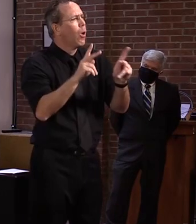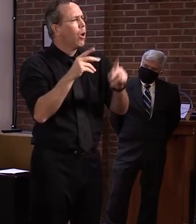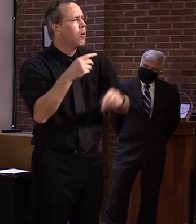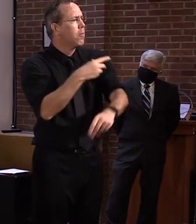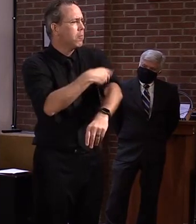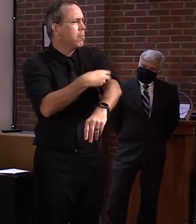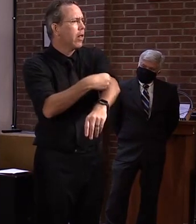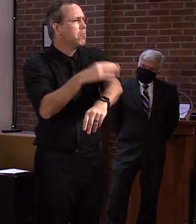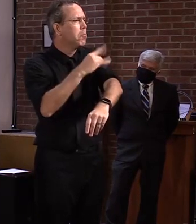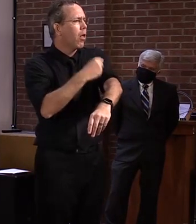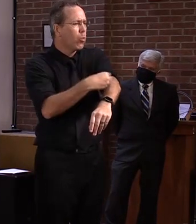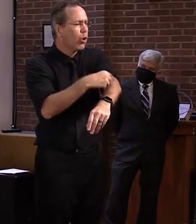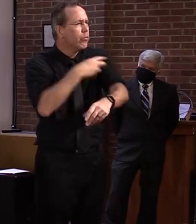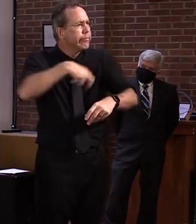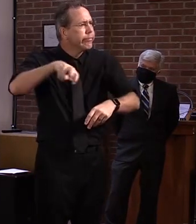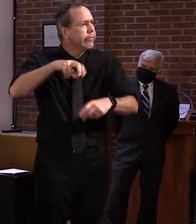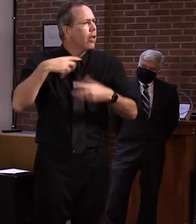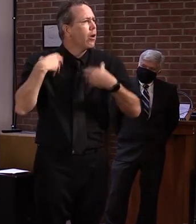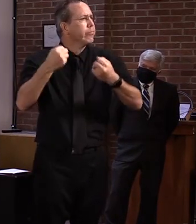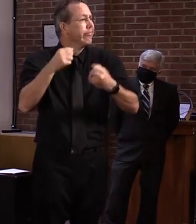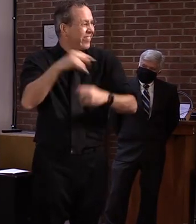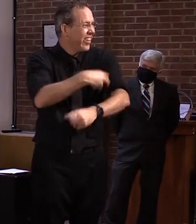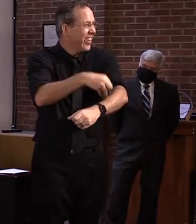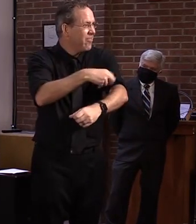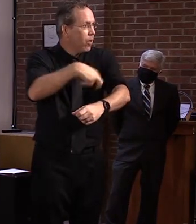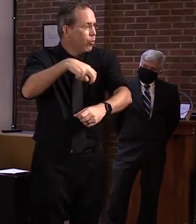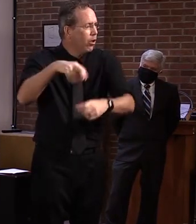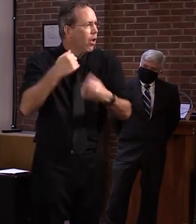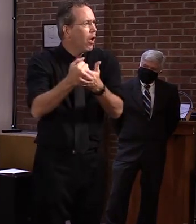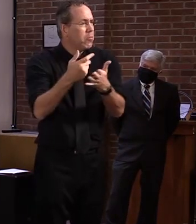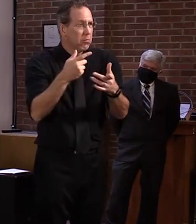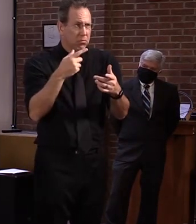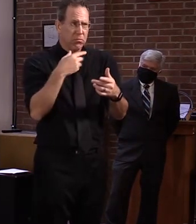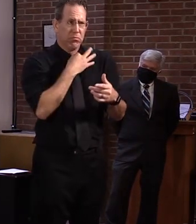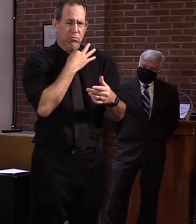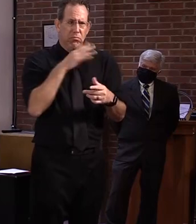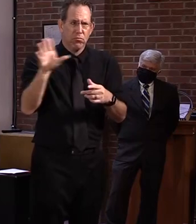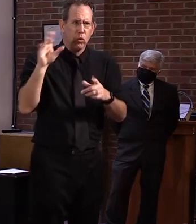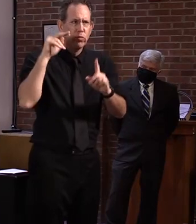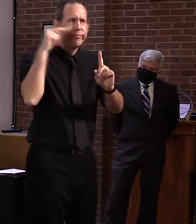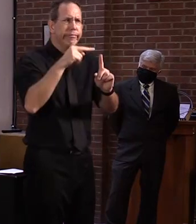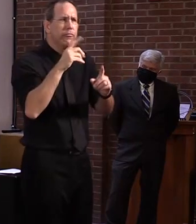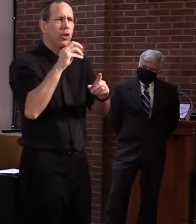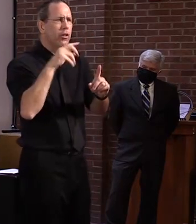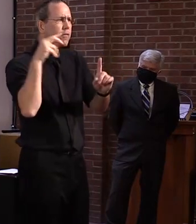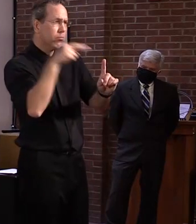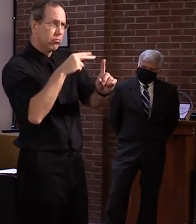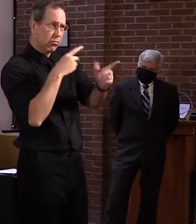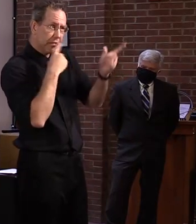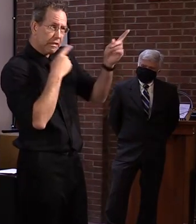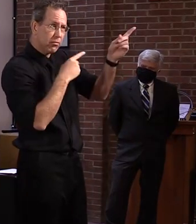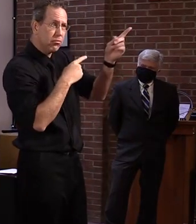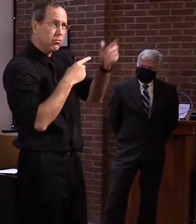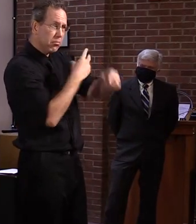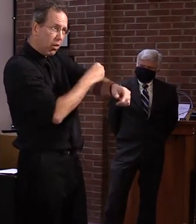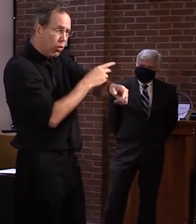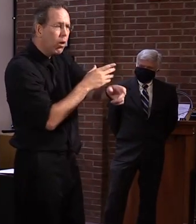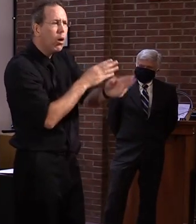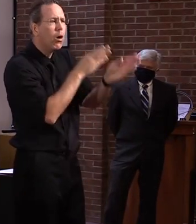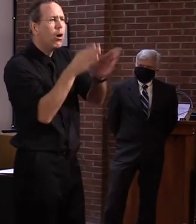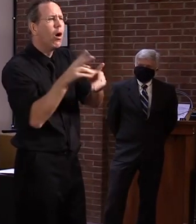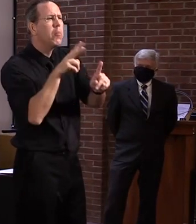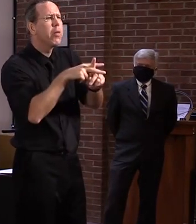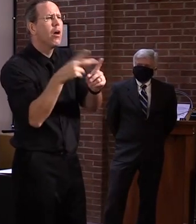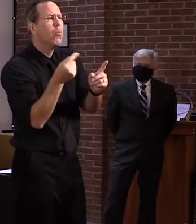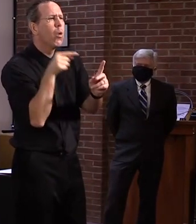And just to be clear, Joe, when you speak of the administration, you're talking about the one in Washington, correct? Yes, yes, yes. I'm sorry.